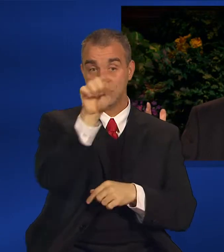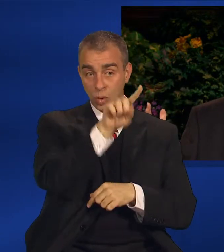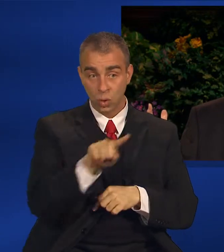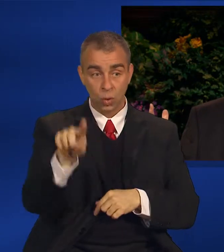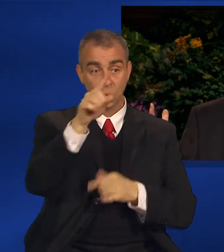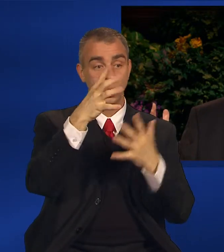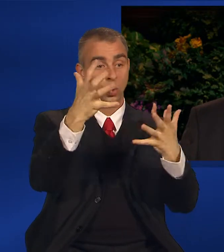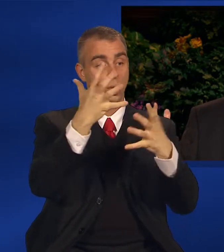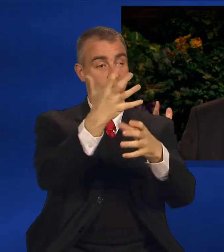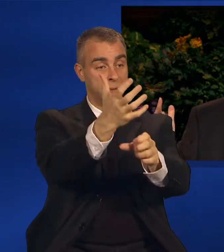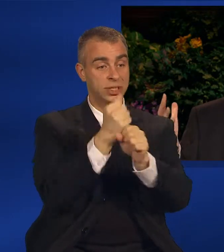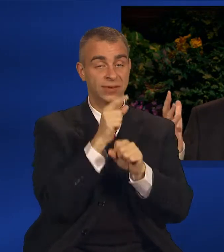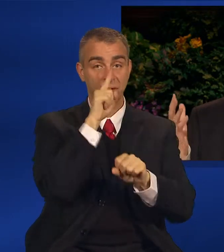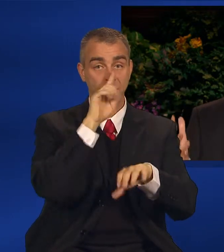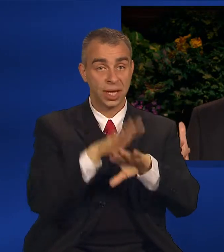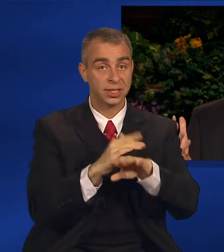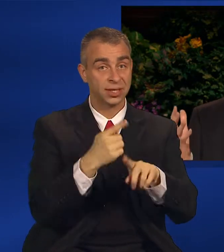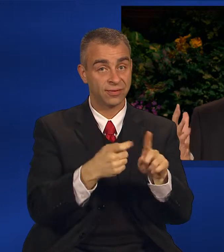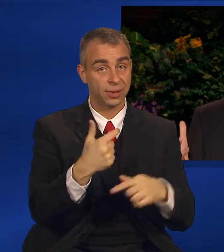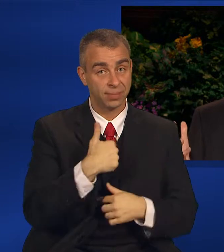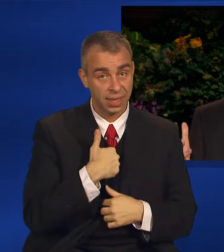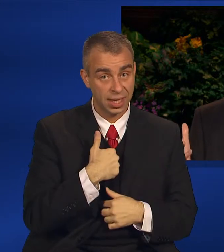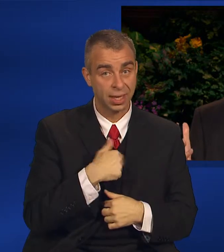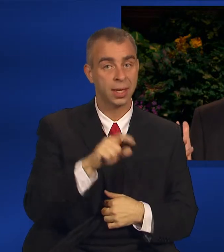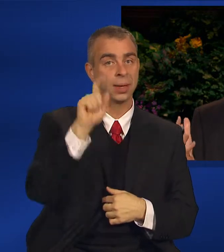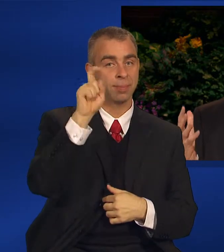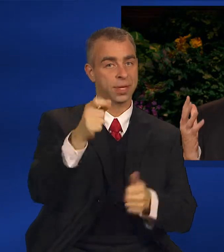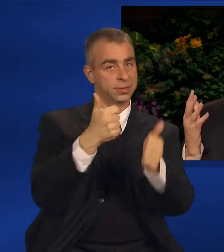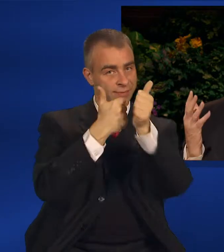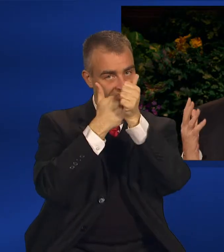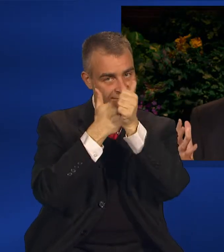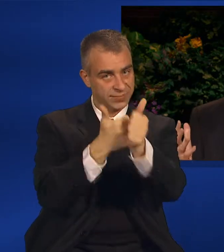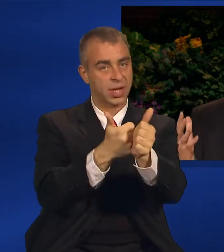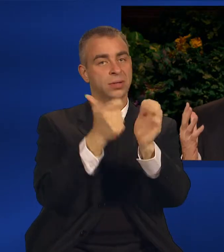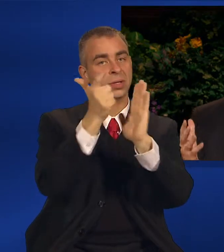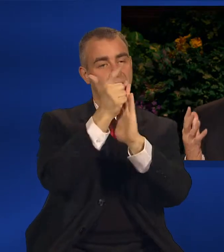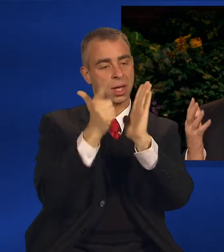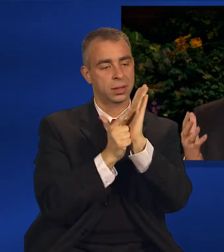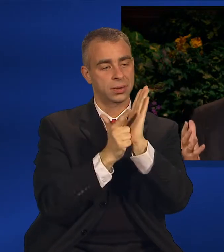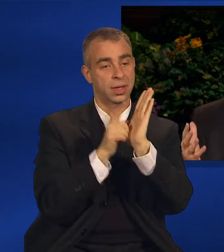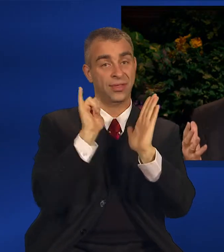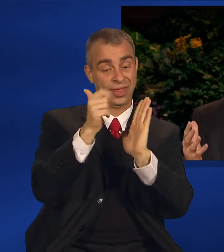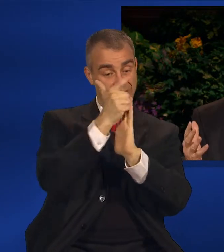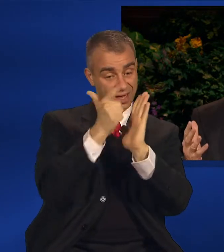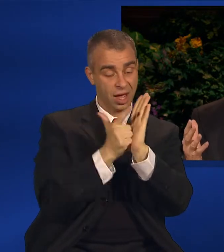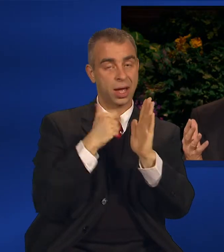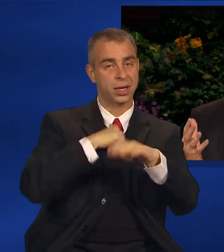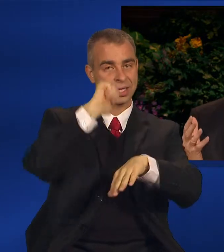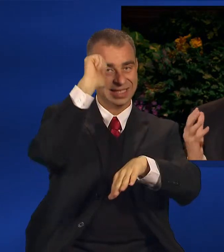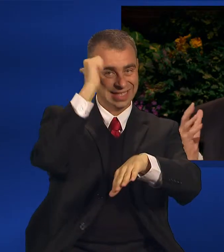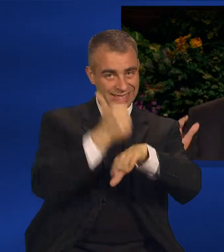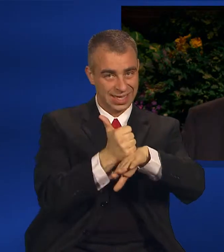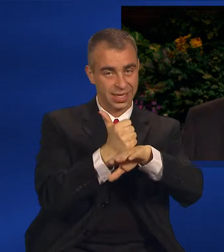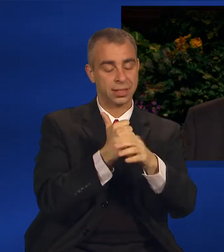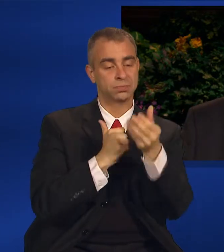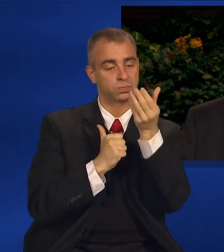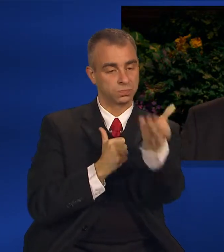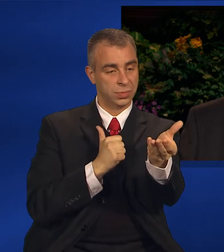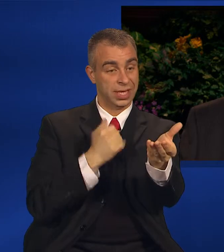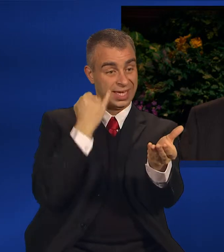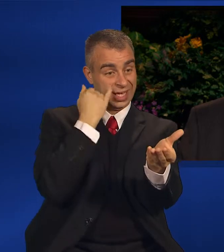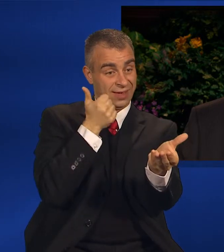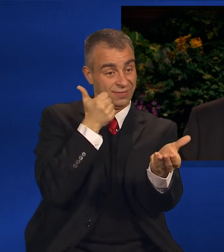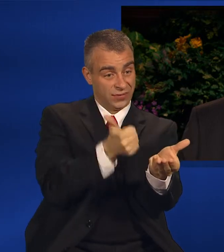and the conditions